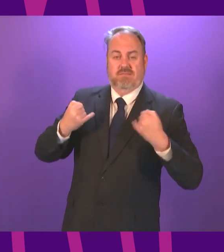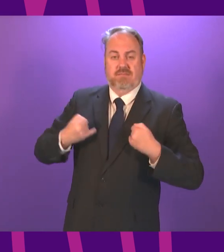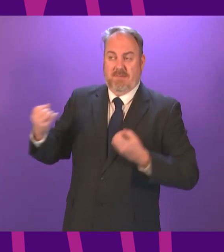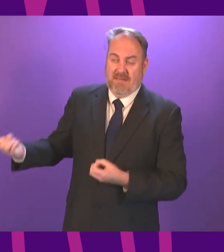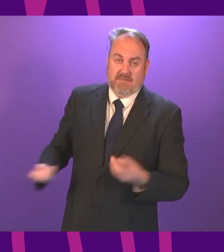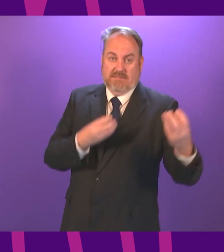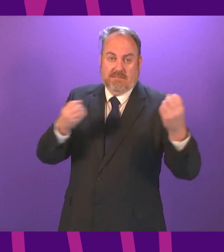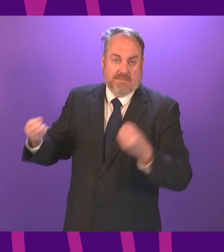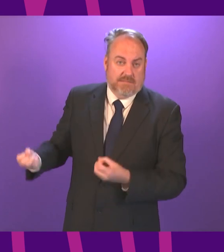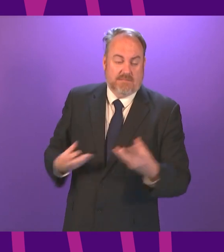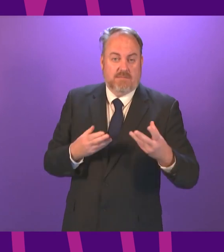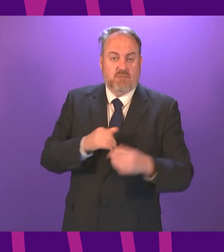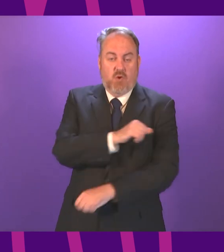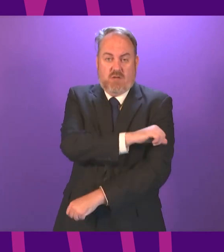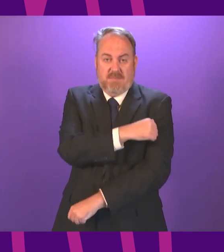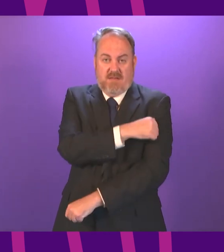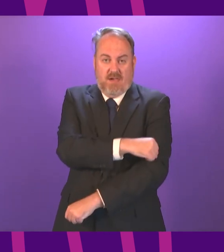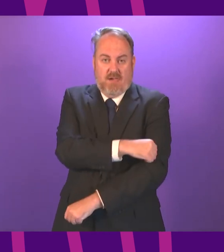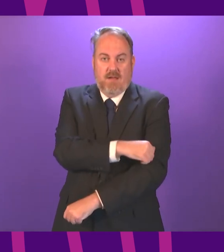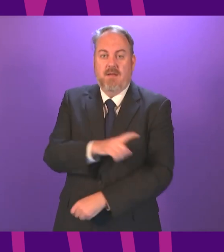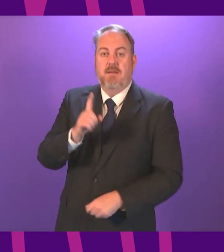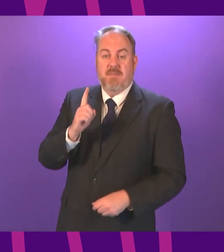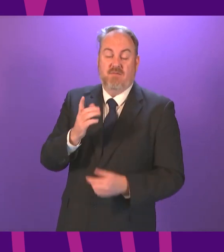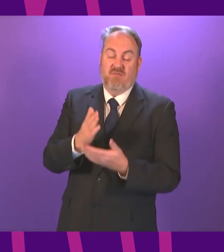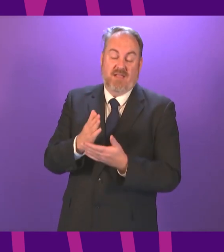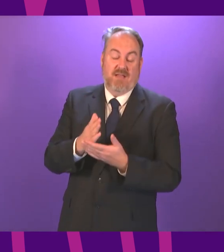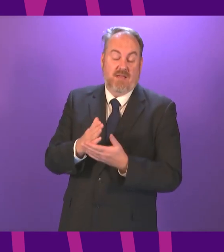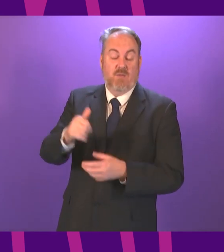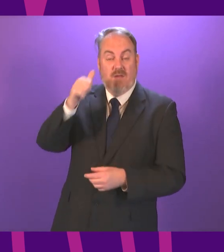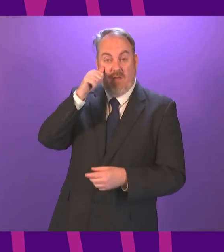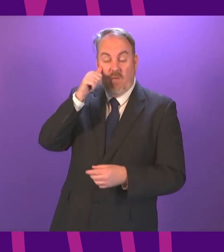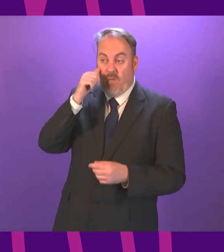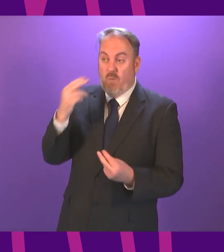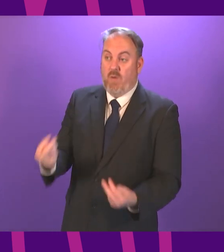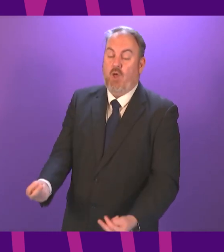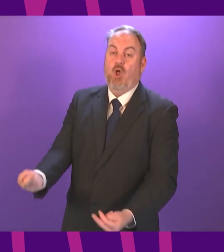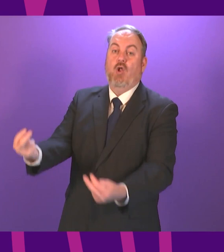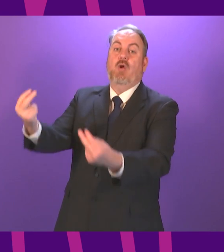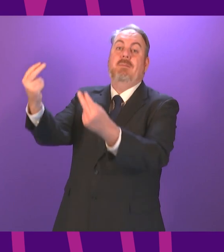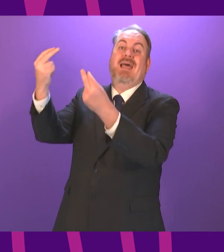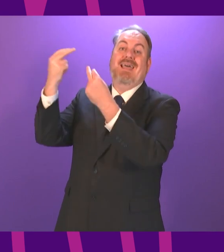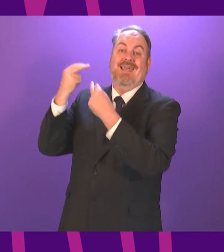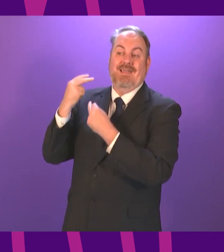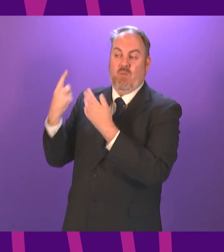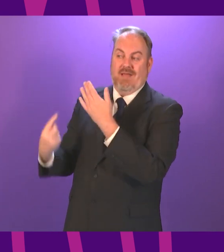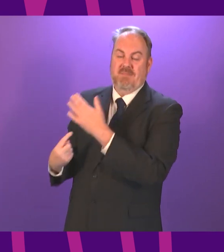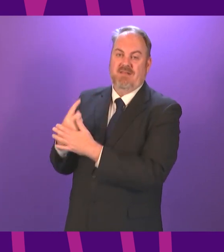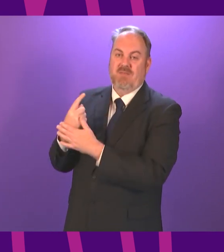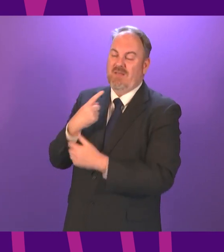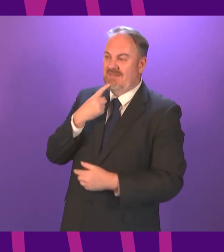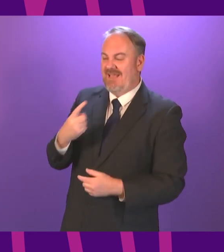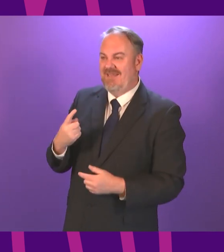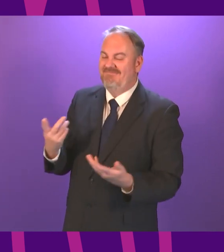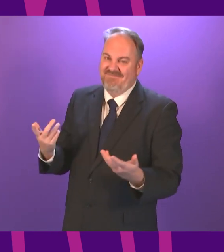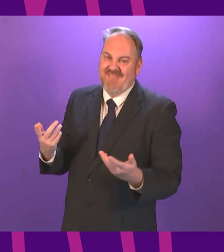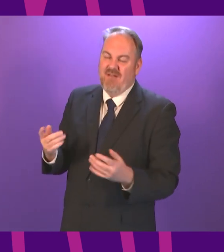undoubtedly led inadvertently to catastrophe. And when the histories of Scotland's pandemic are written, the tragedy of that